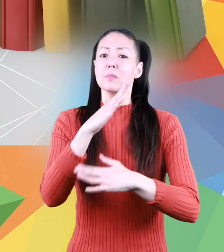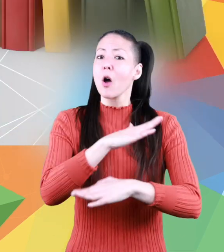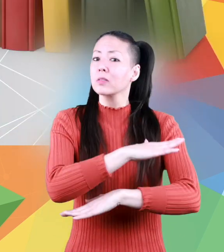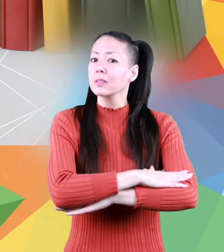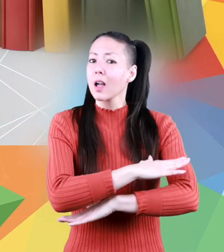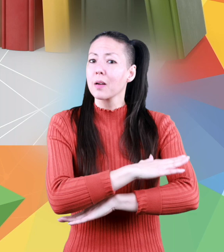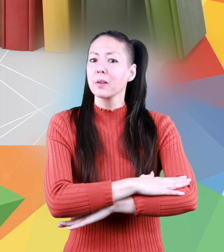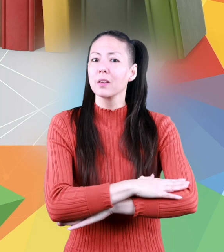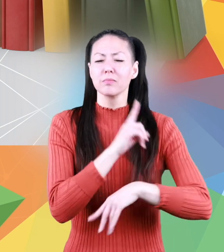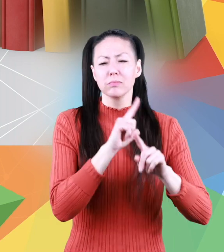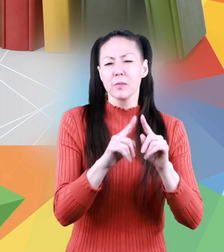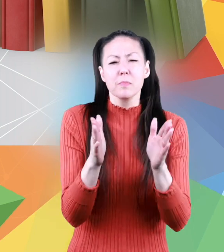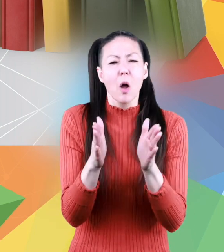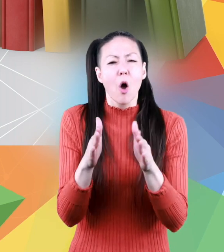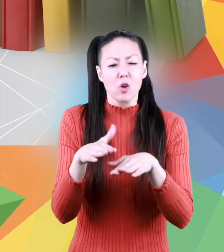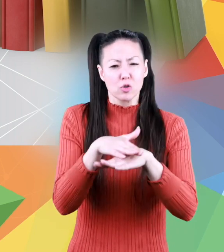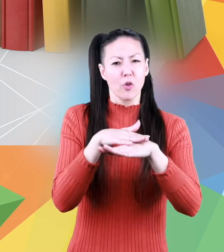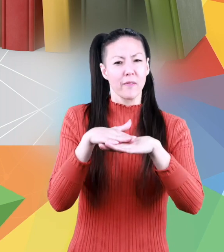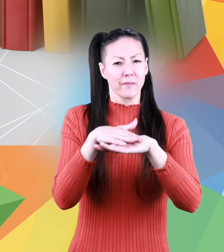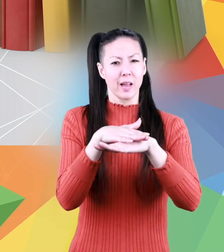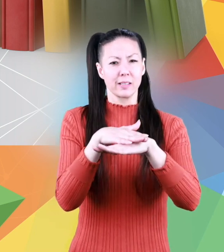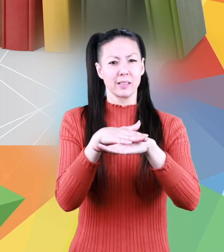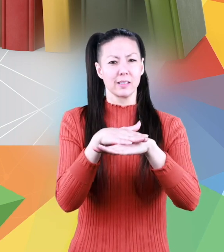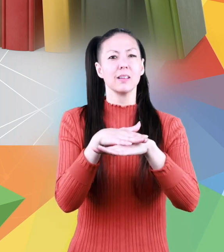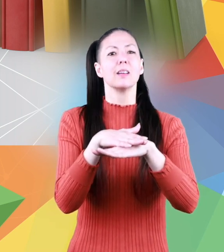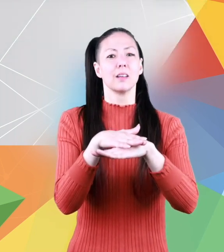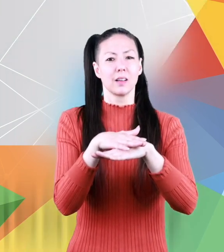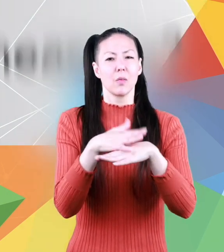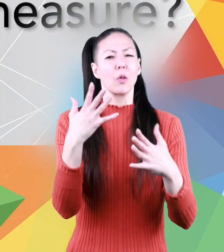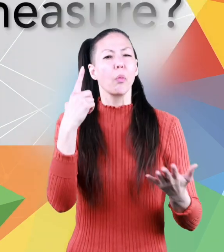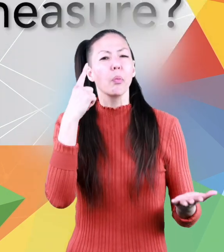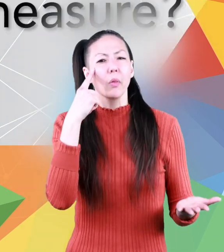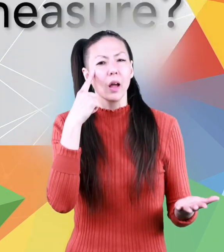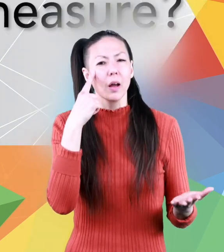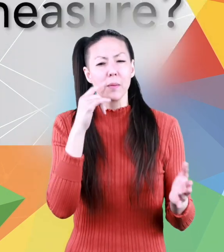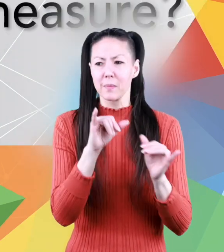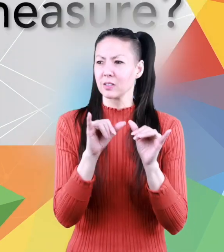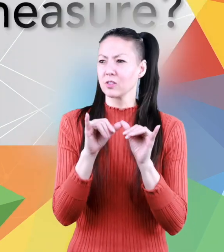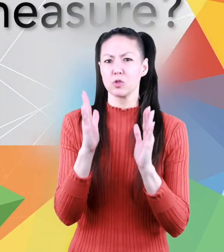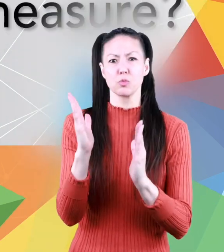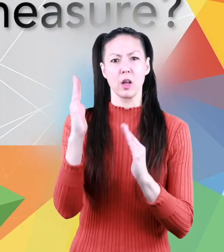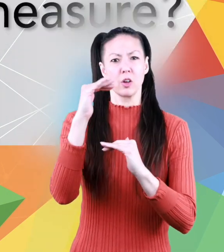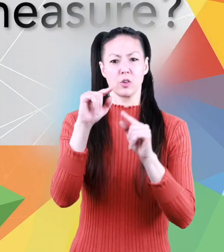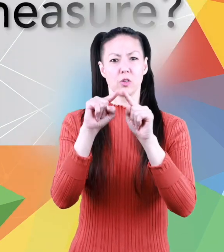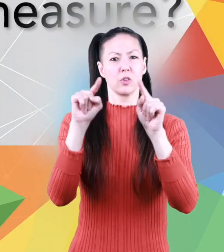tables and other small surfaces like that what else do you think you can measure in square inches